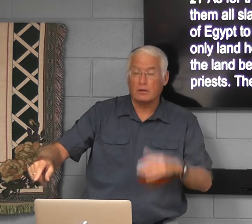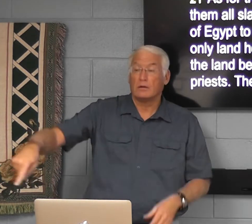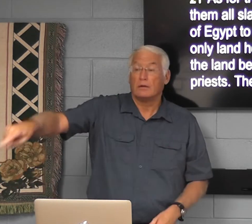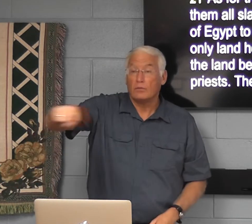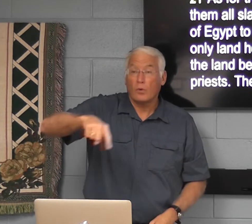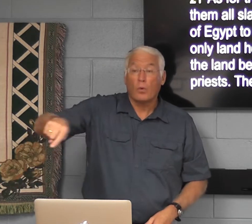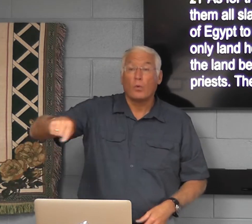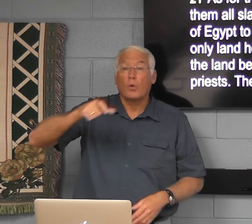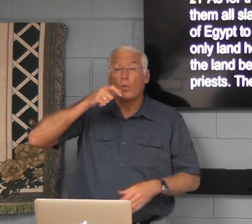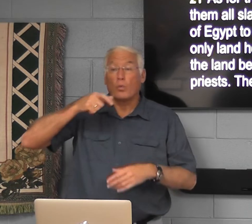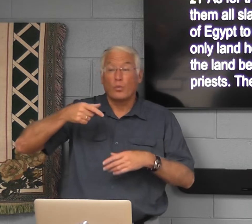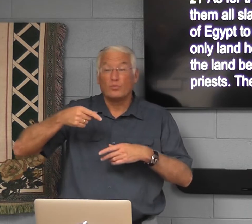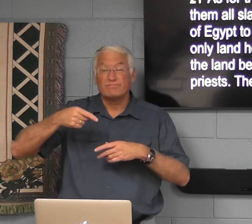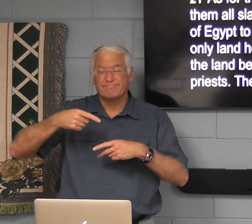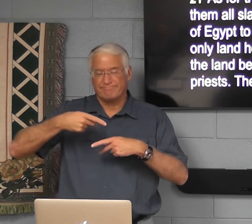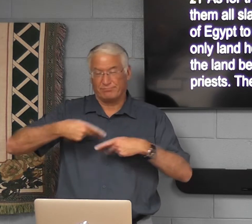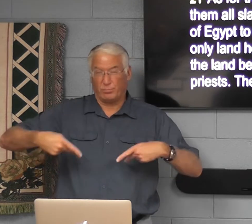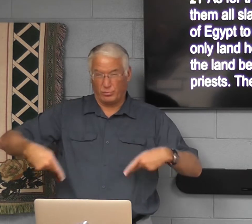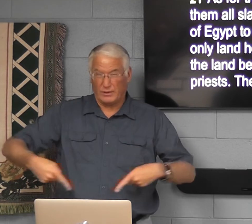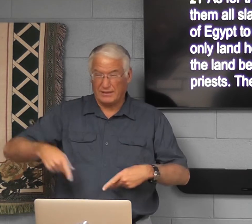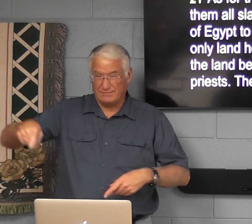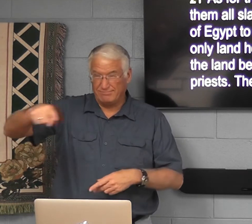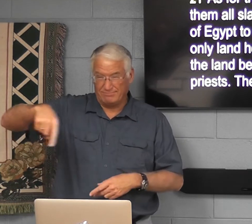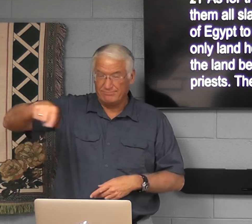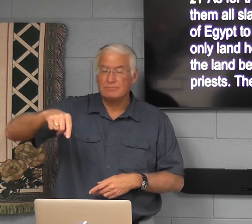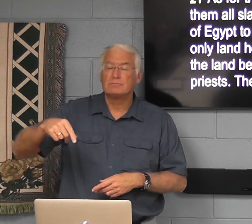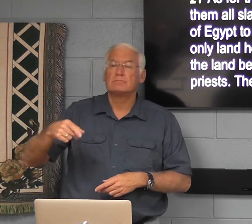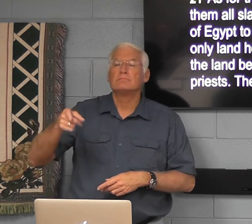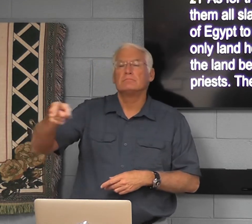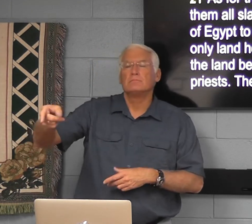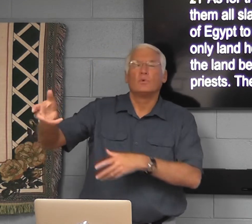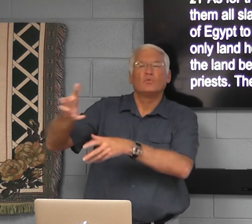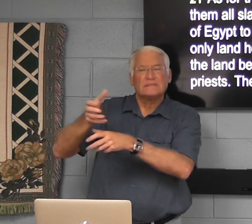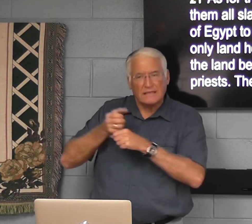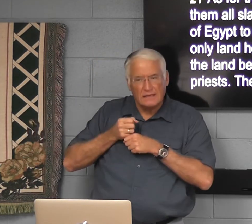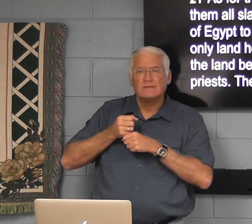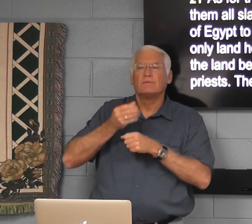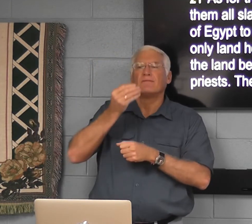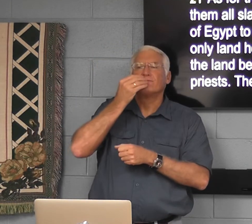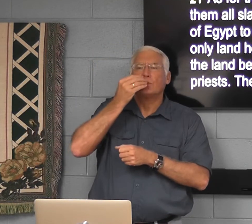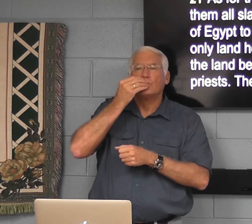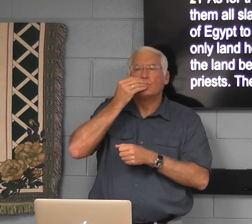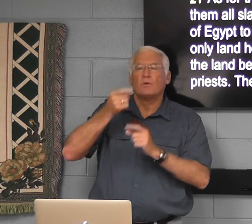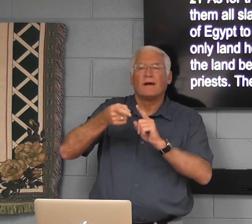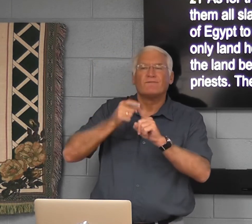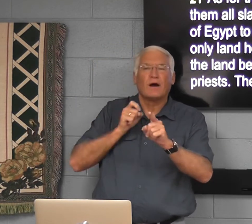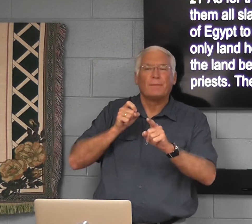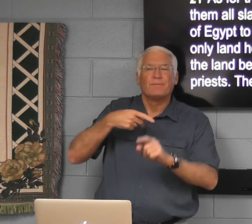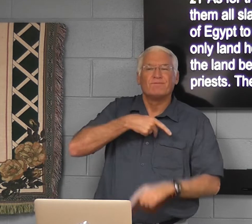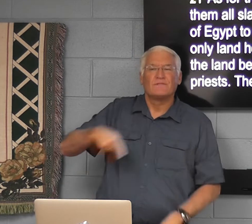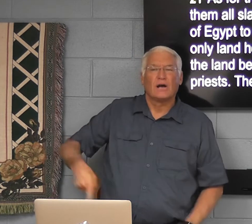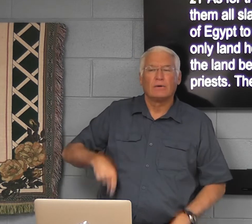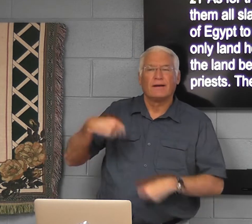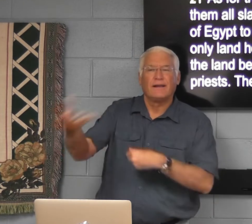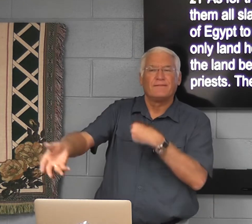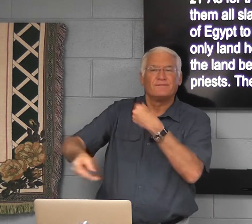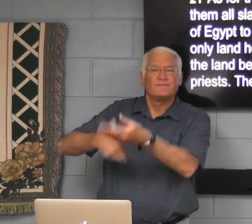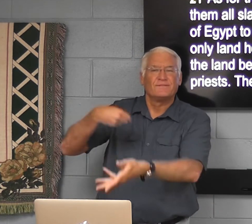He didn't buy their land because the priests, they received food from the Pharaoh.